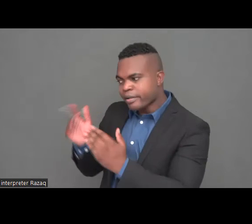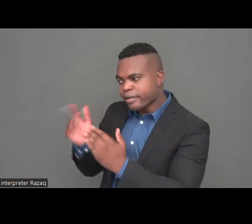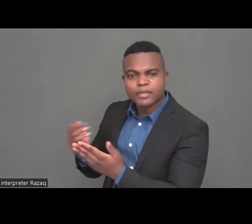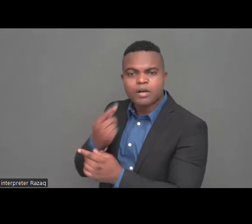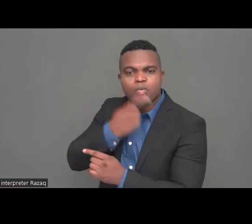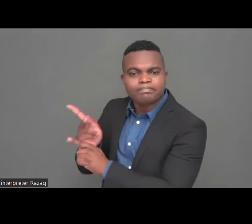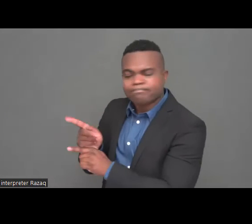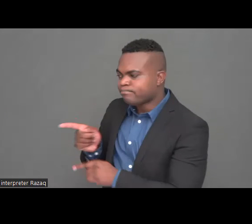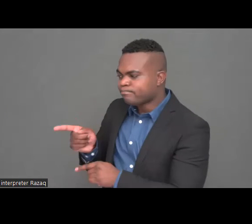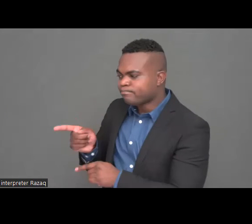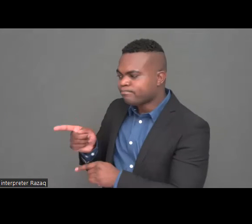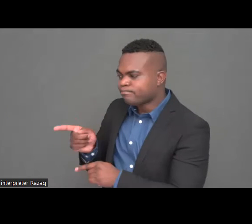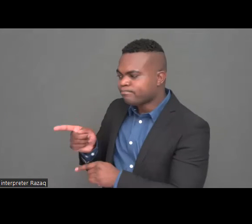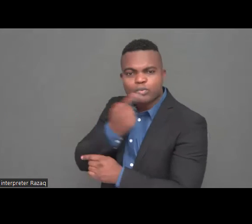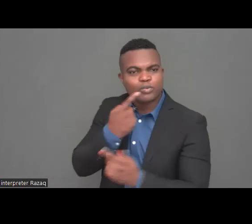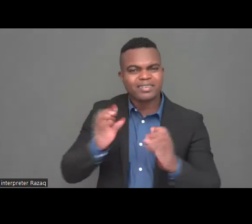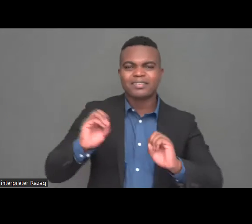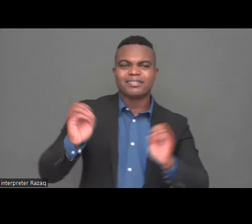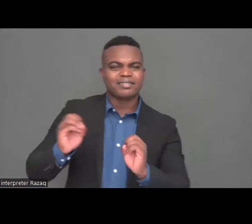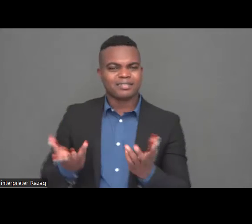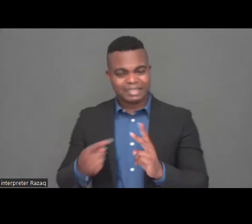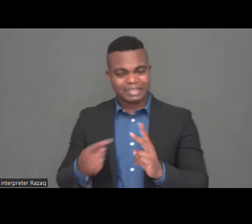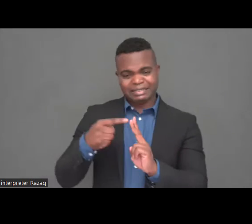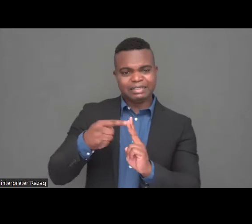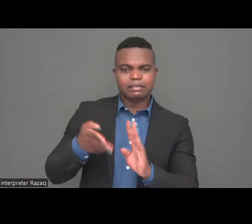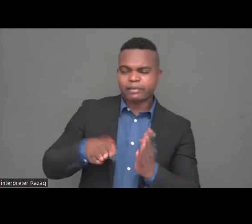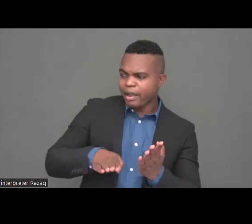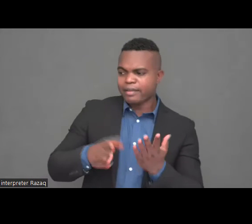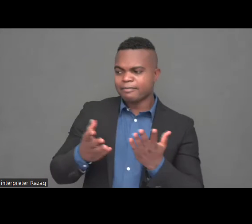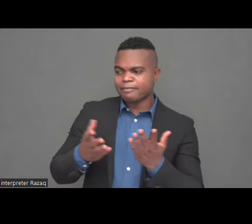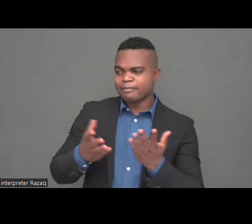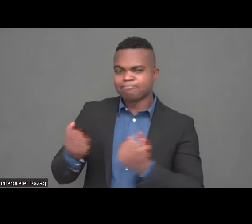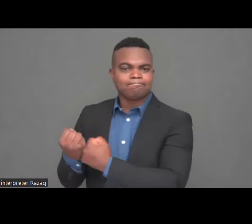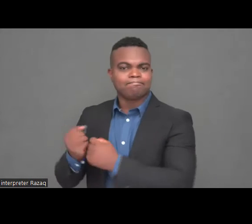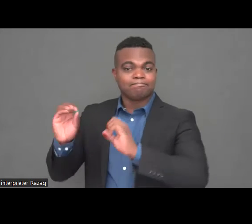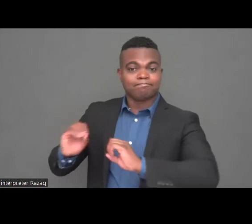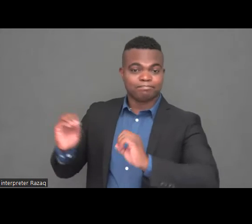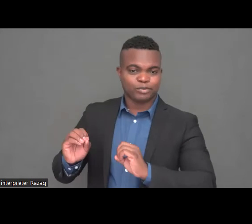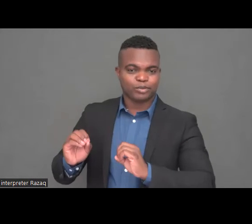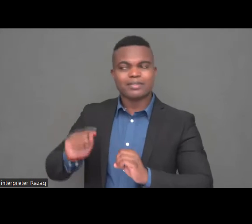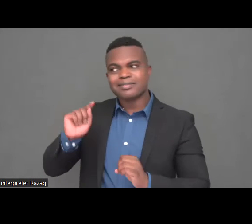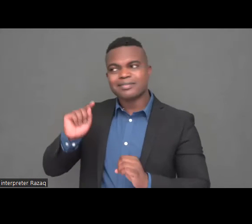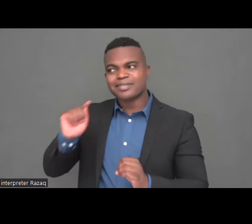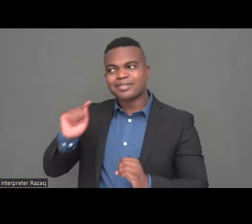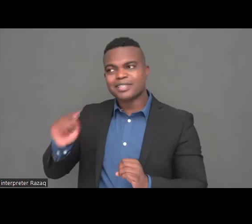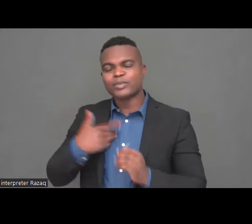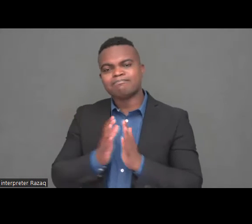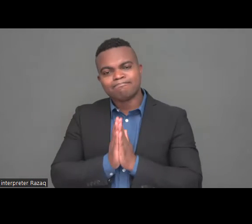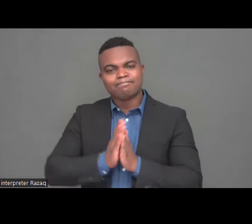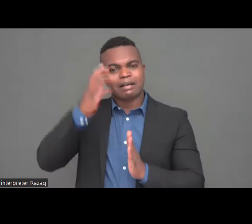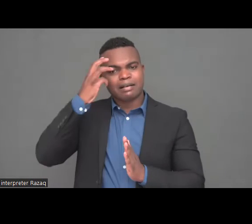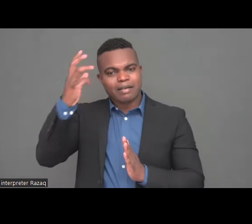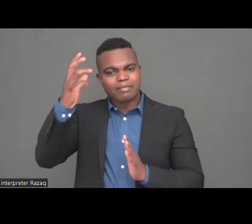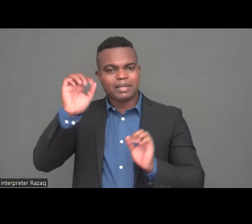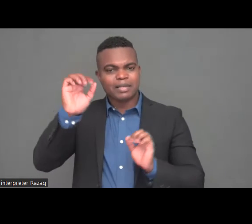which is absent in Ukraine at all for people with intellectual disabilities. And we would definitely